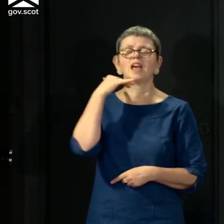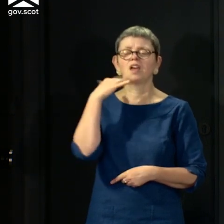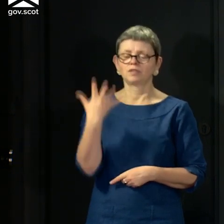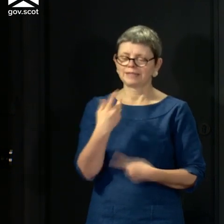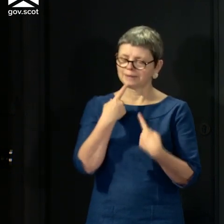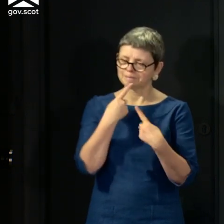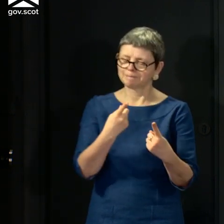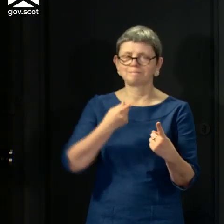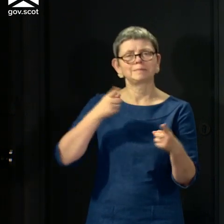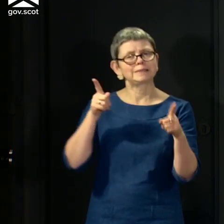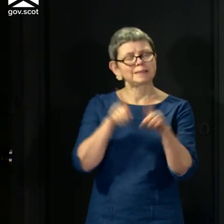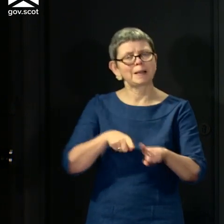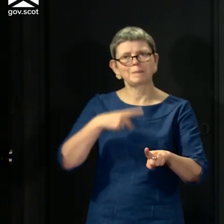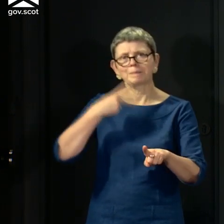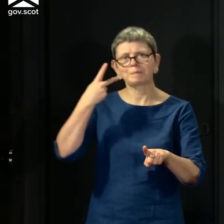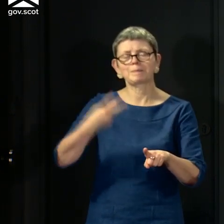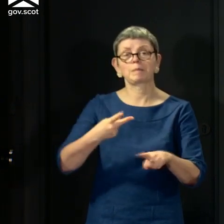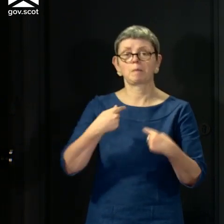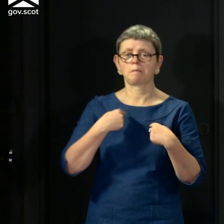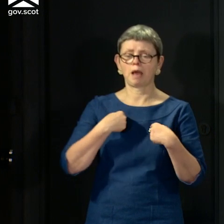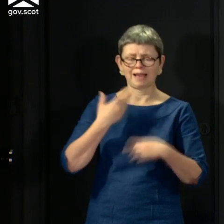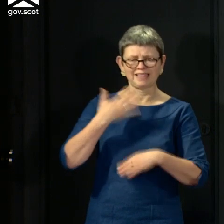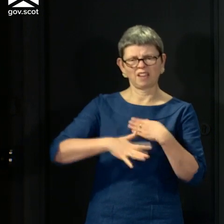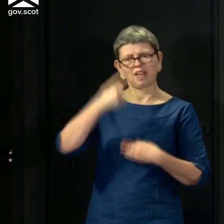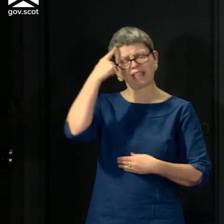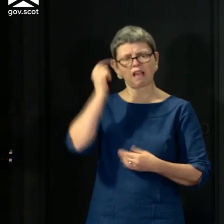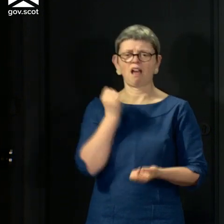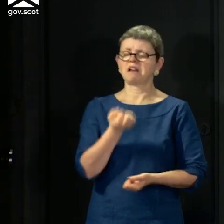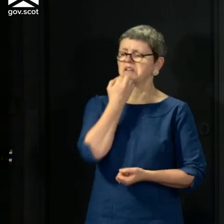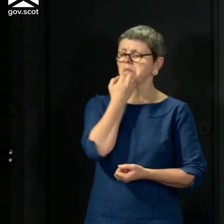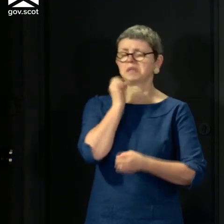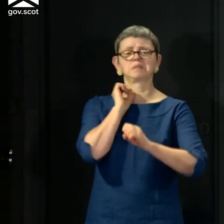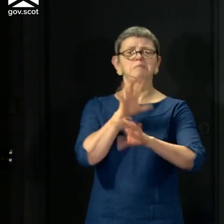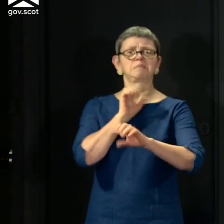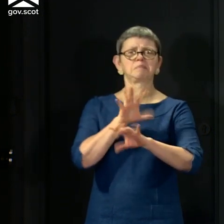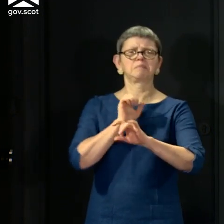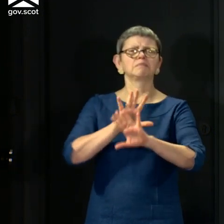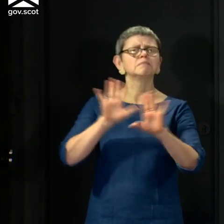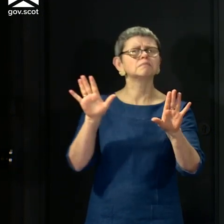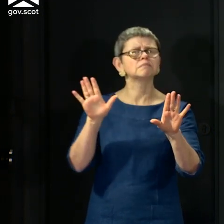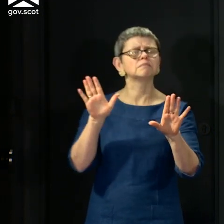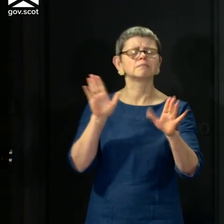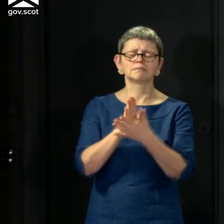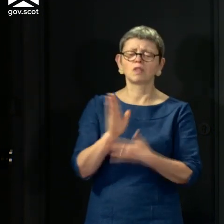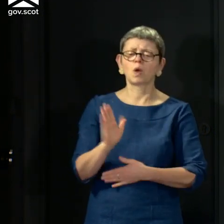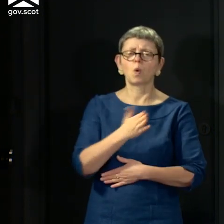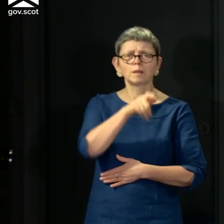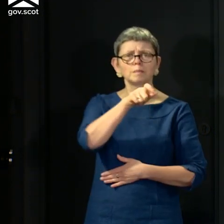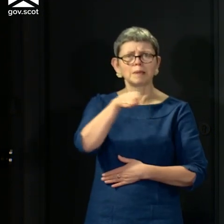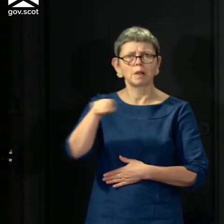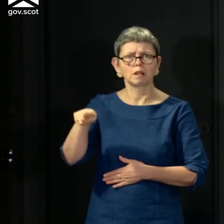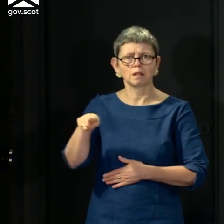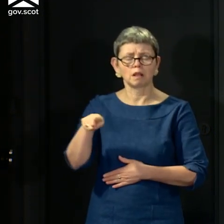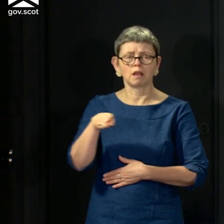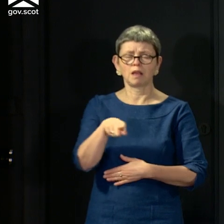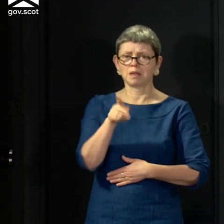important. I never think of these numbers as statistics. They represent individuals whose loss is a source of deep sorrow to